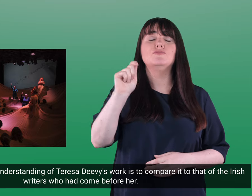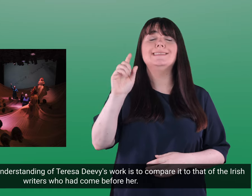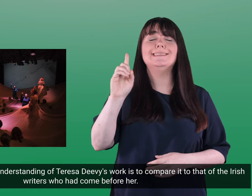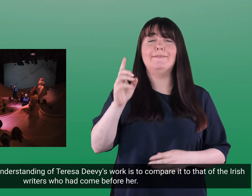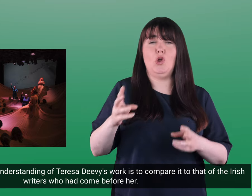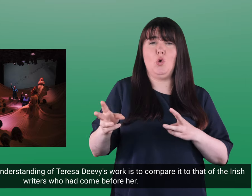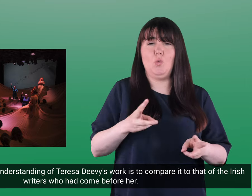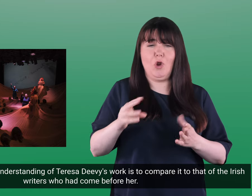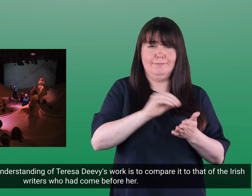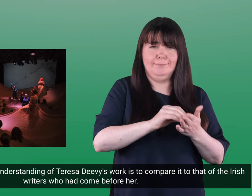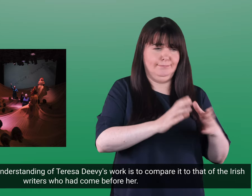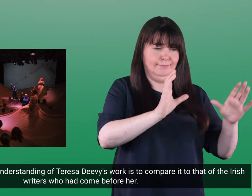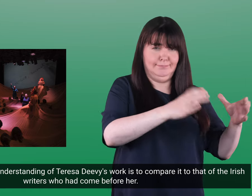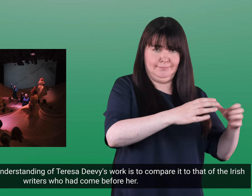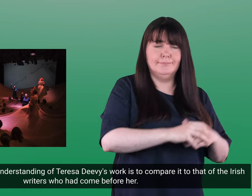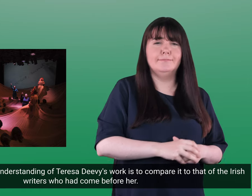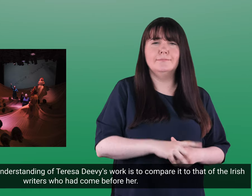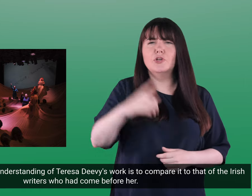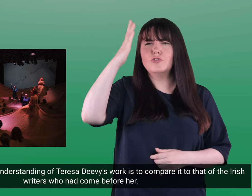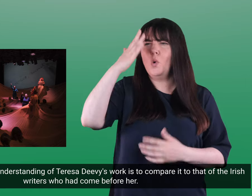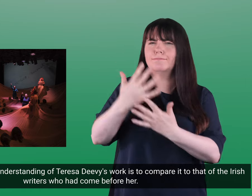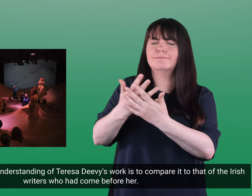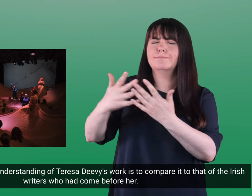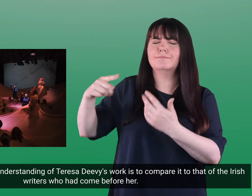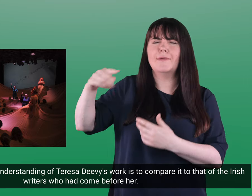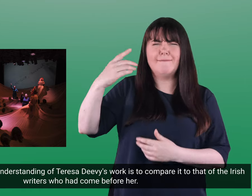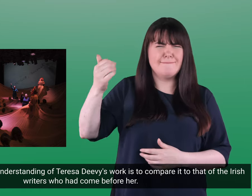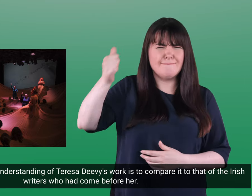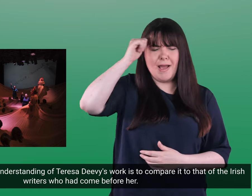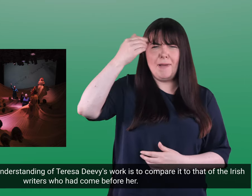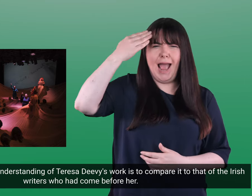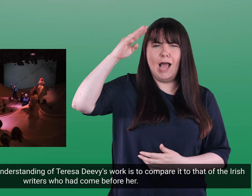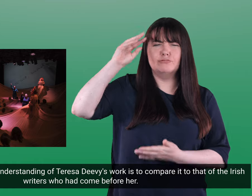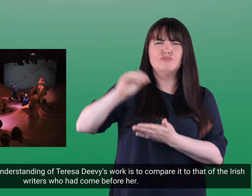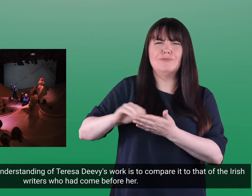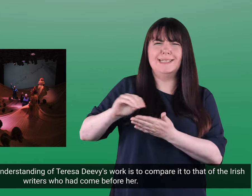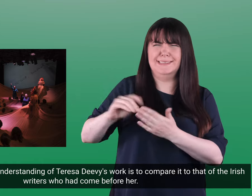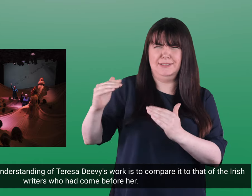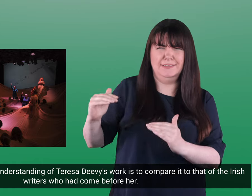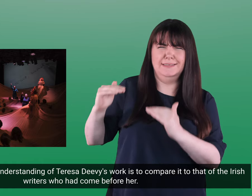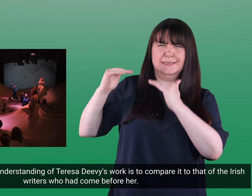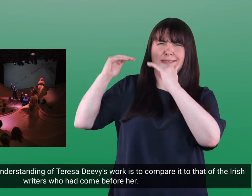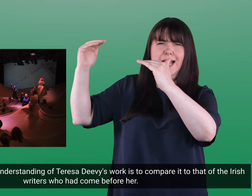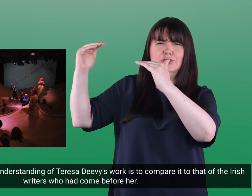One way to come to an understanding of Teresa Deevy's work is to compare it to that of the Irish writers who had come before her.